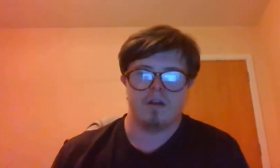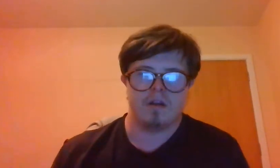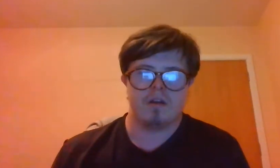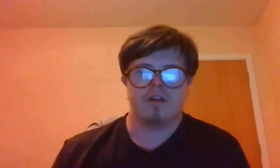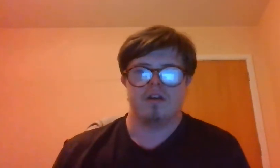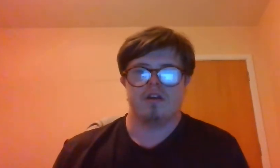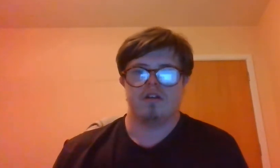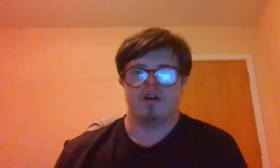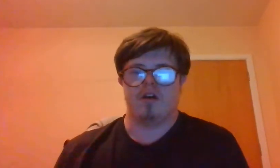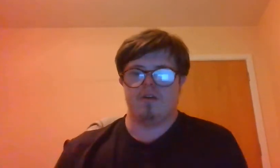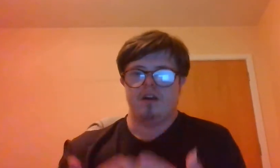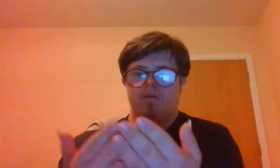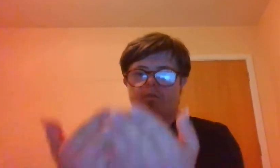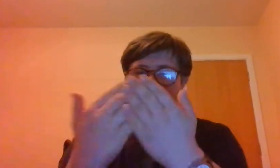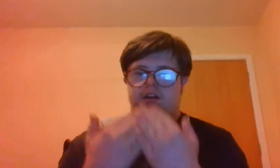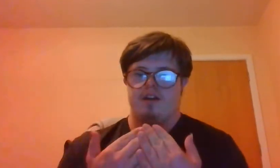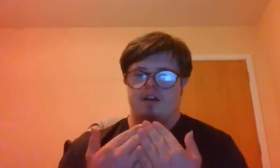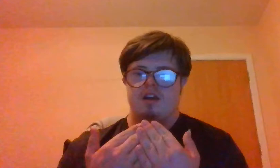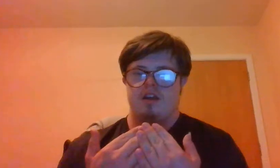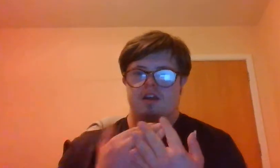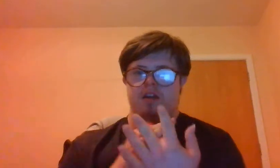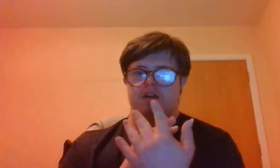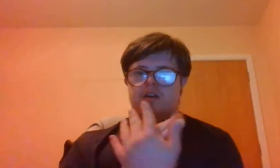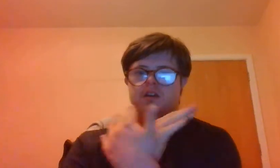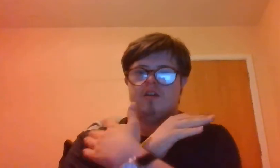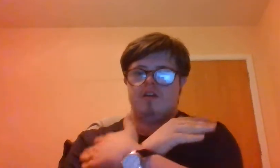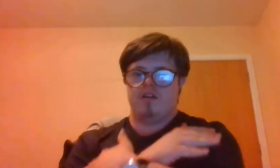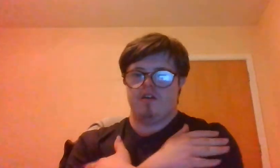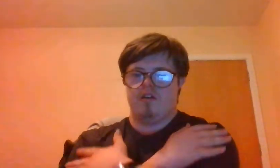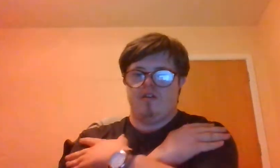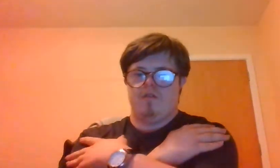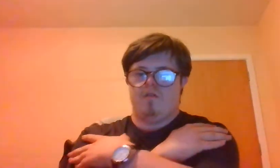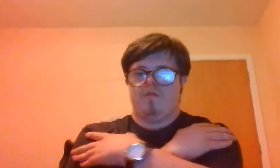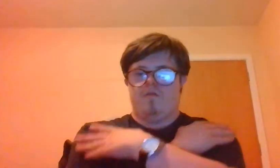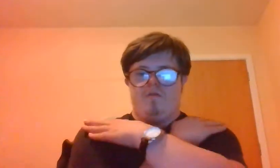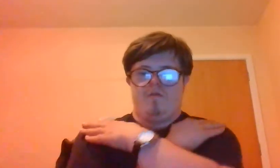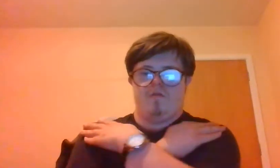I only wanna hold